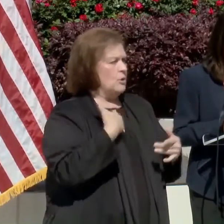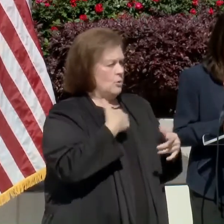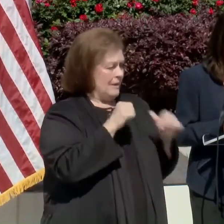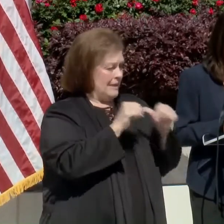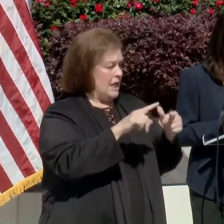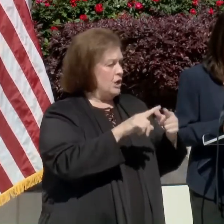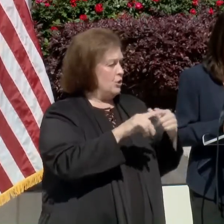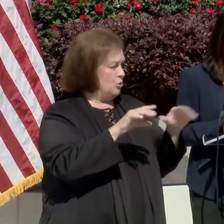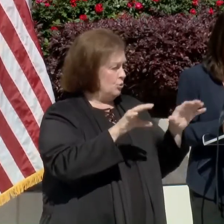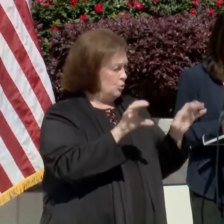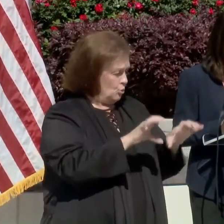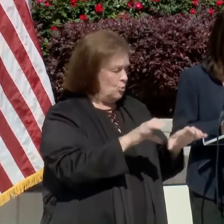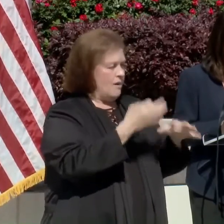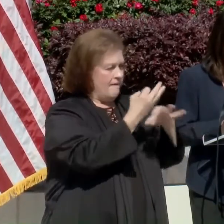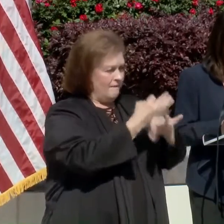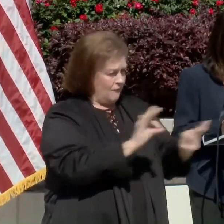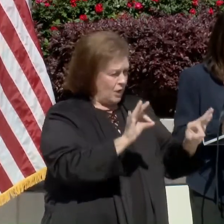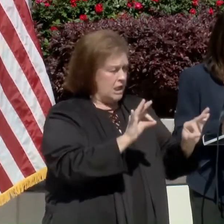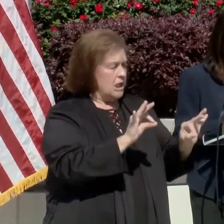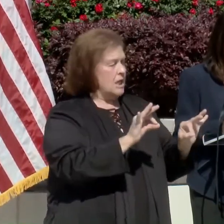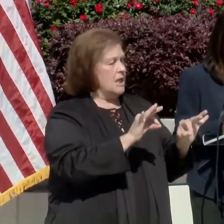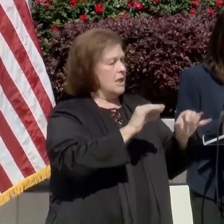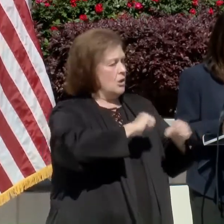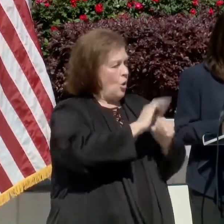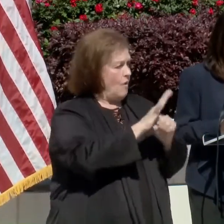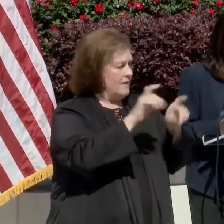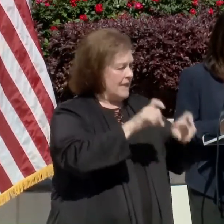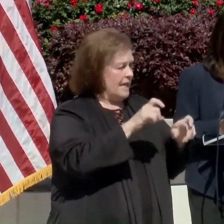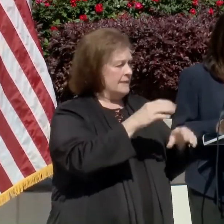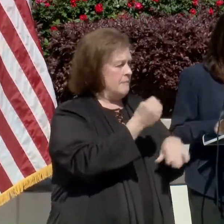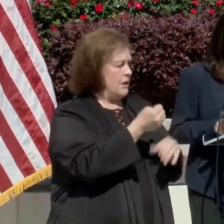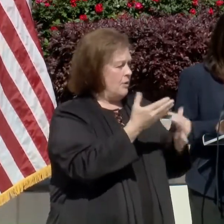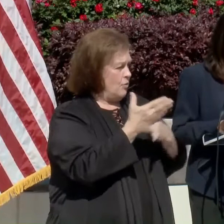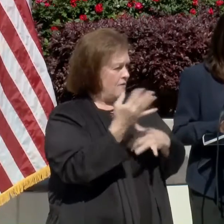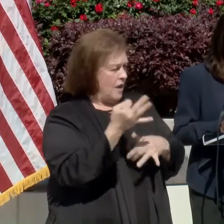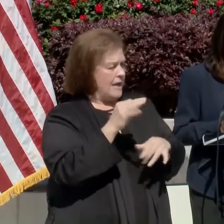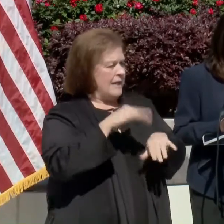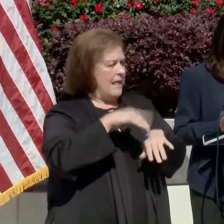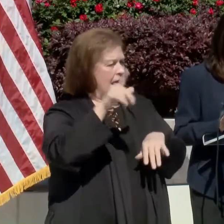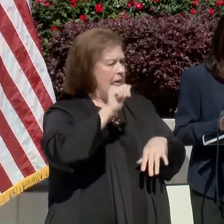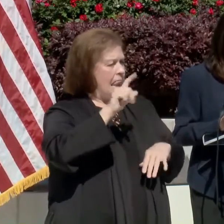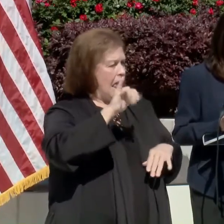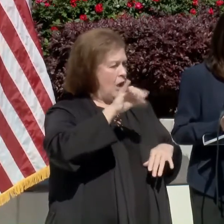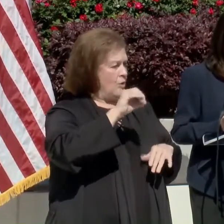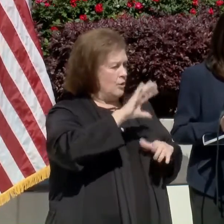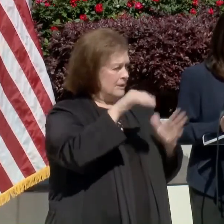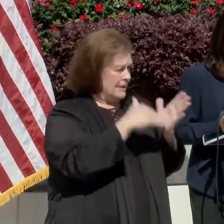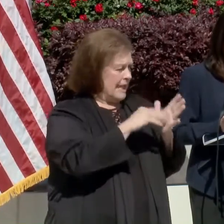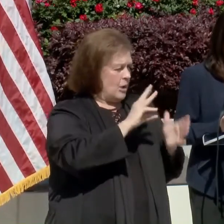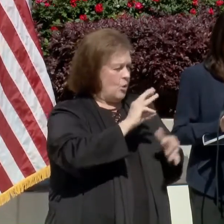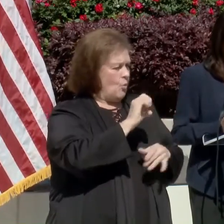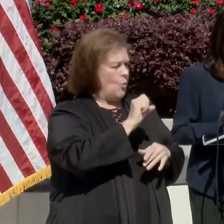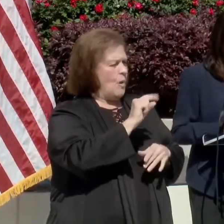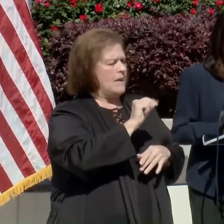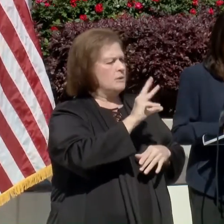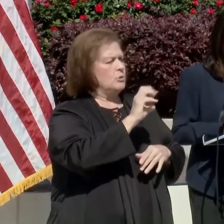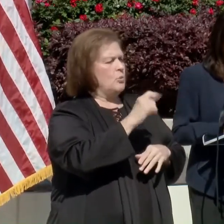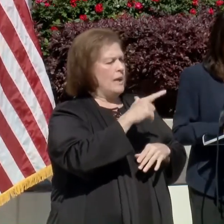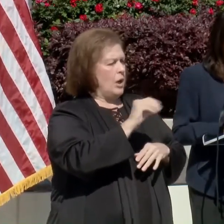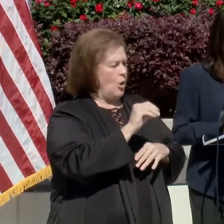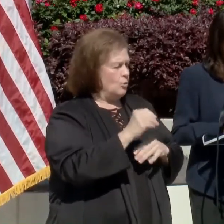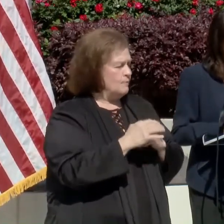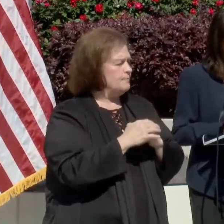covid testing in Jefferson Parish every Monday to Saturday at the Elario Center in West Wego. Um, so you want to